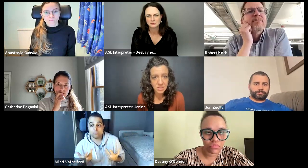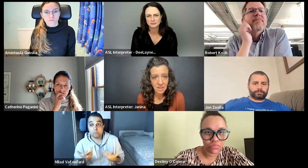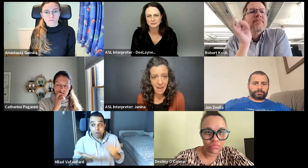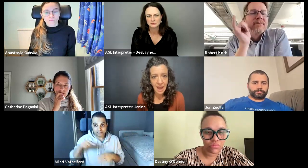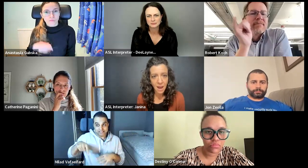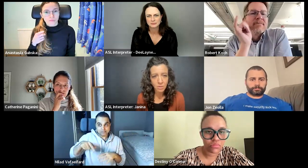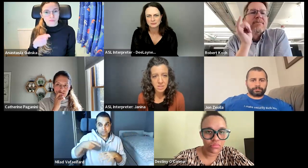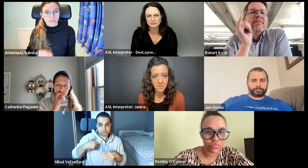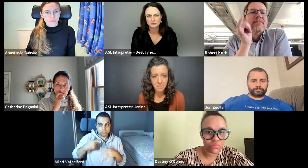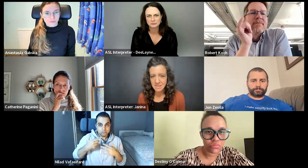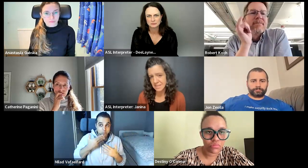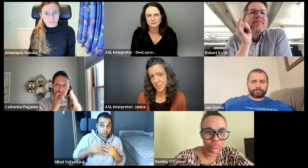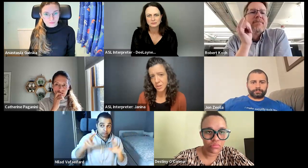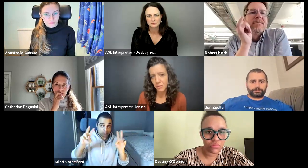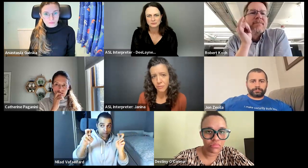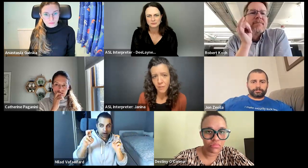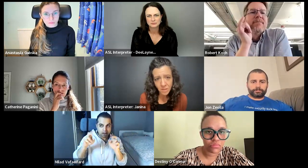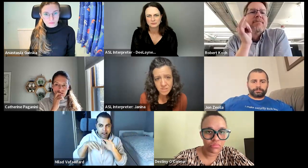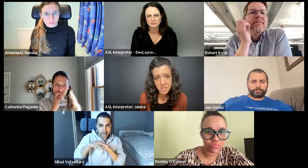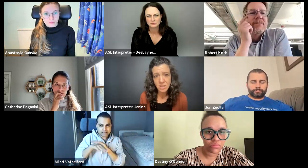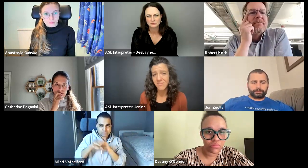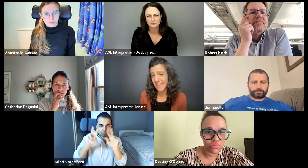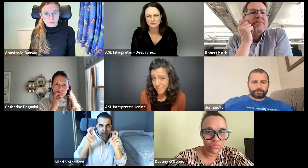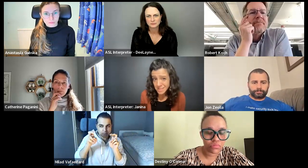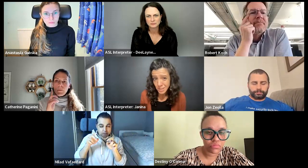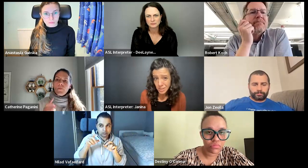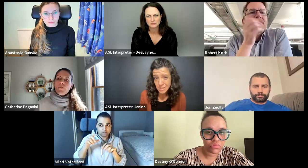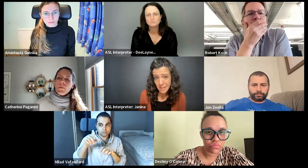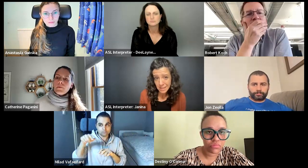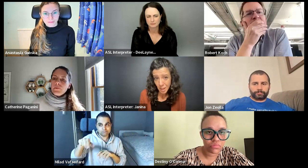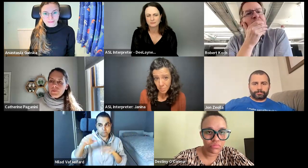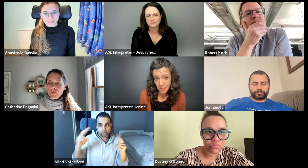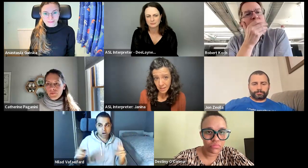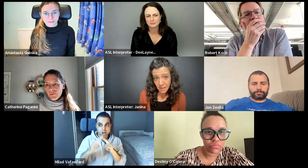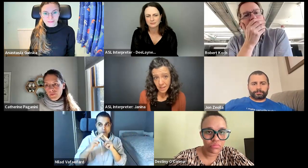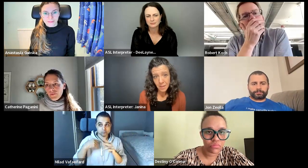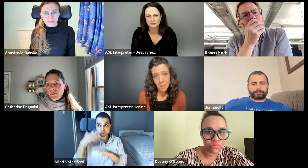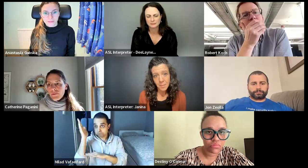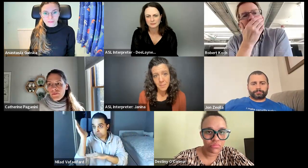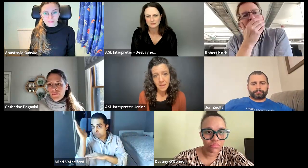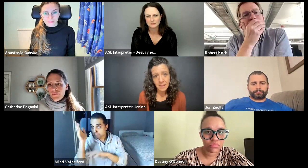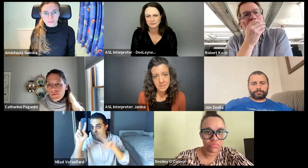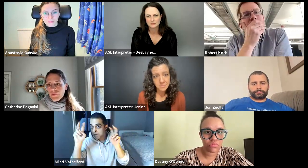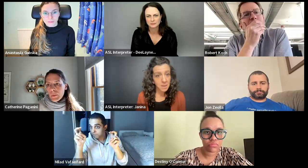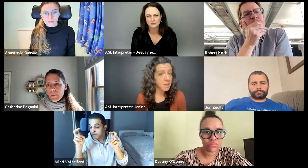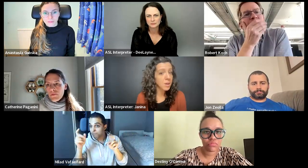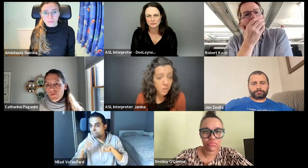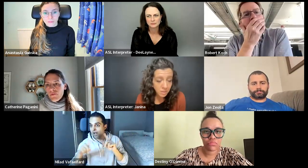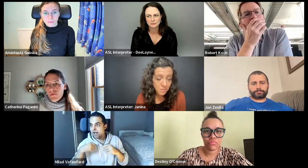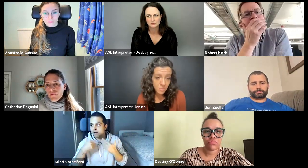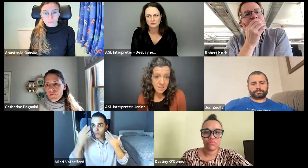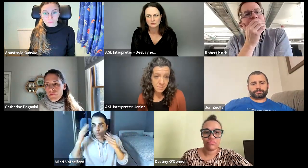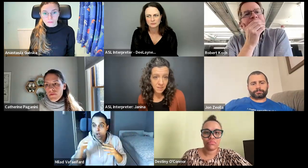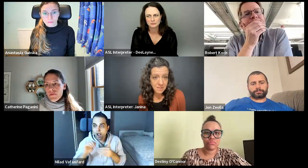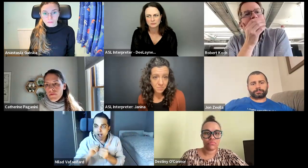understand how to necessarily frame this conversation. And if this is a good topic because maybe I